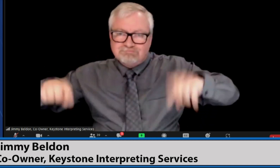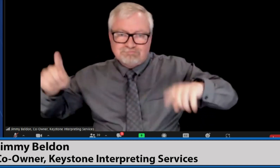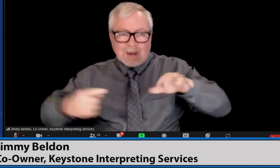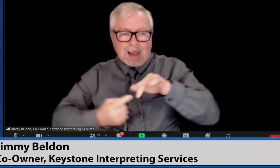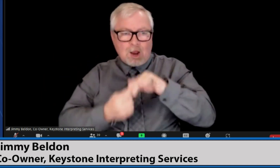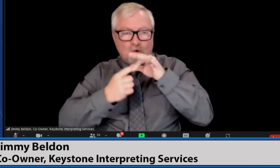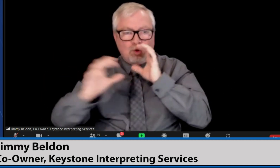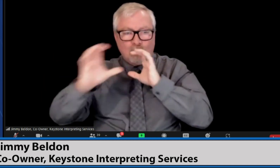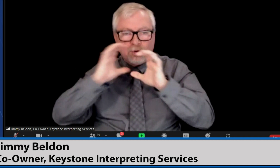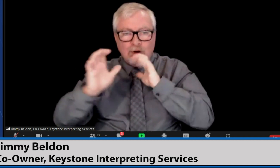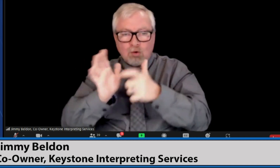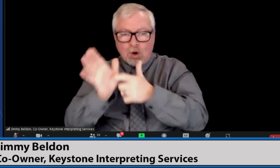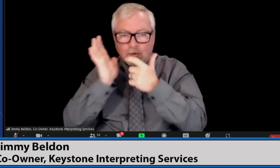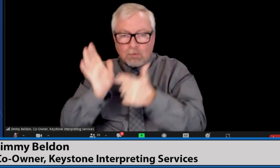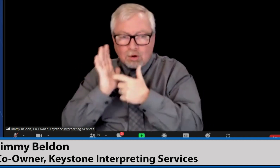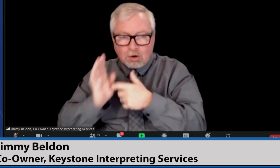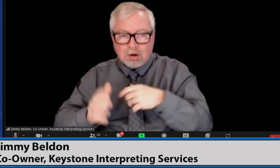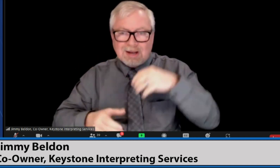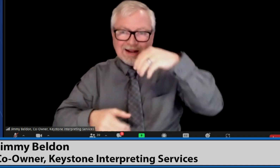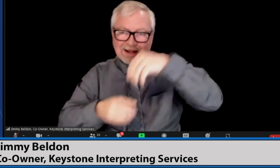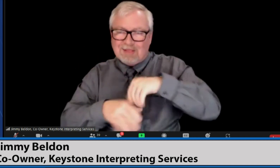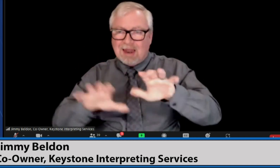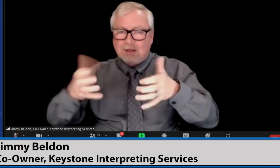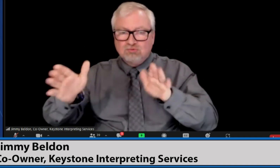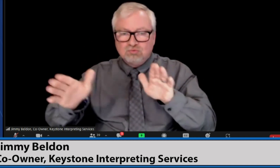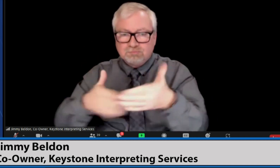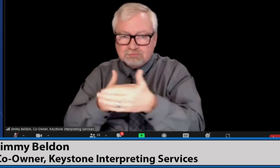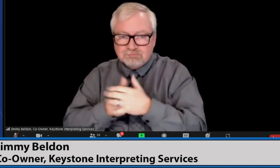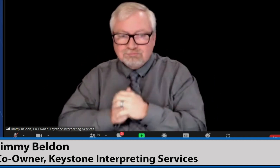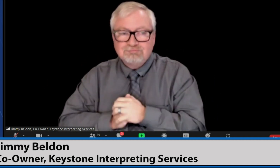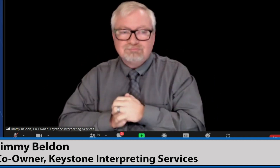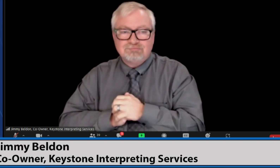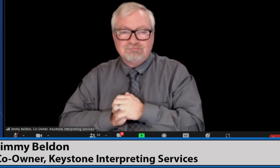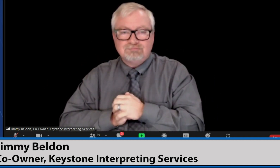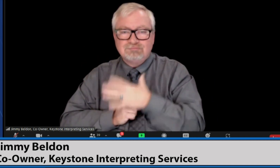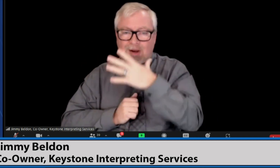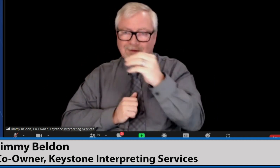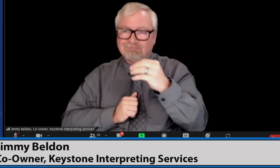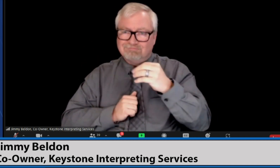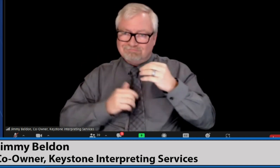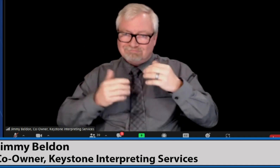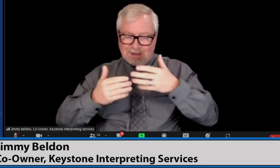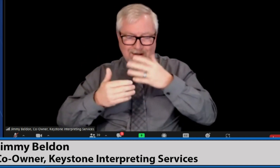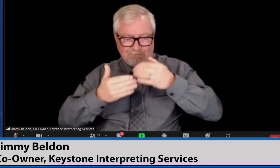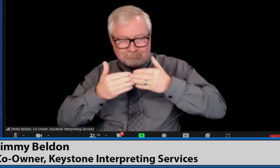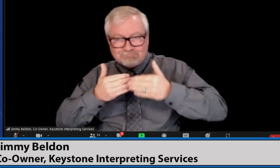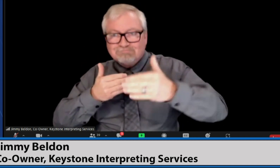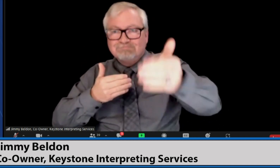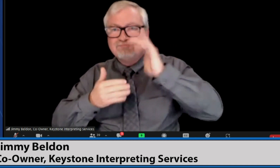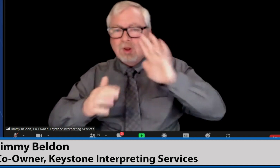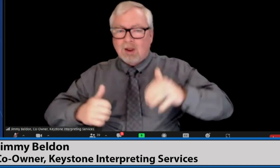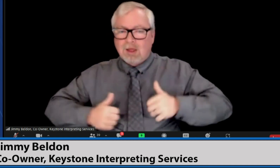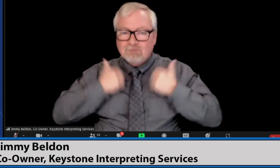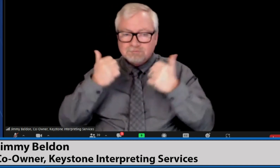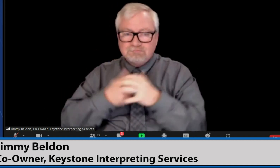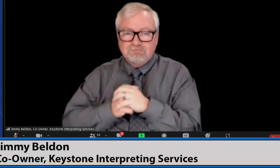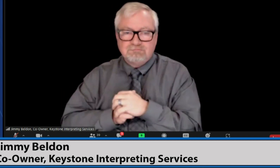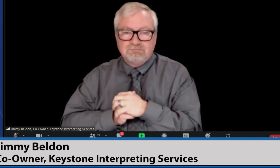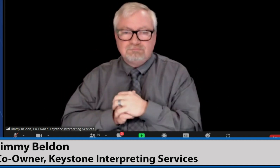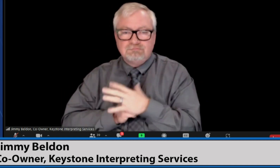community and the variety of different learning styles they have and demands they have in the classroom and going